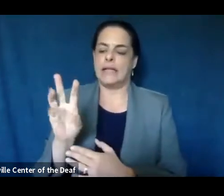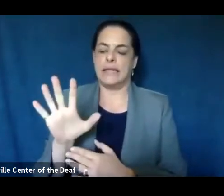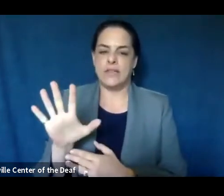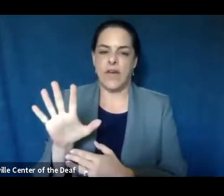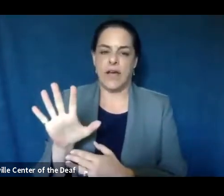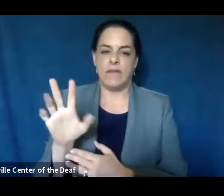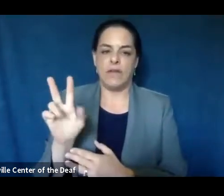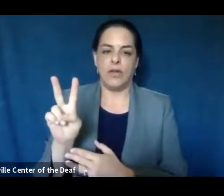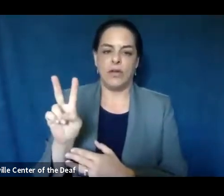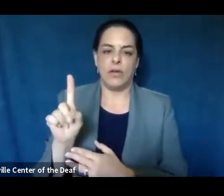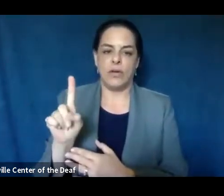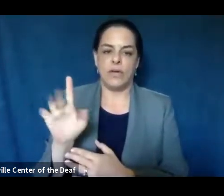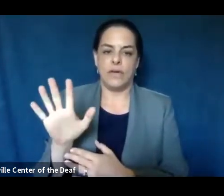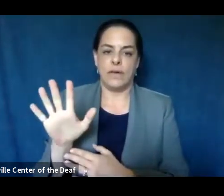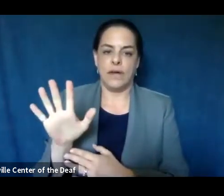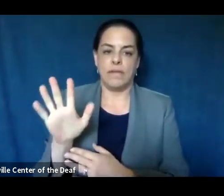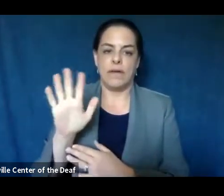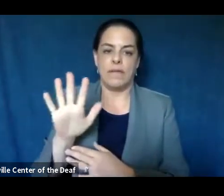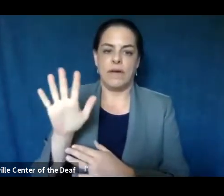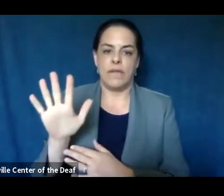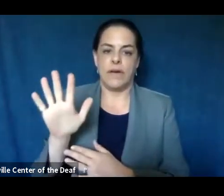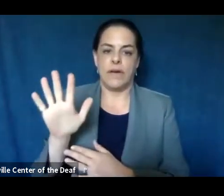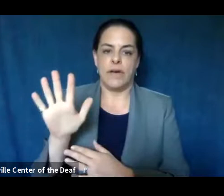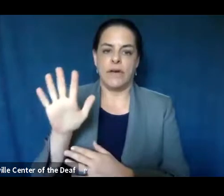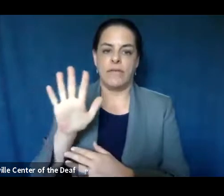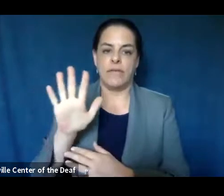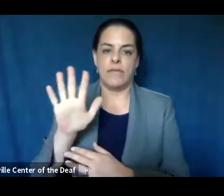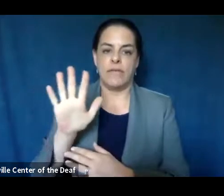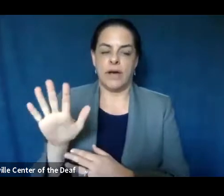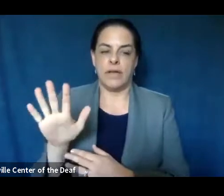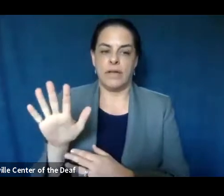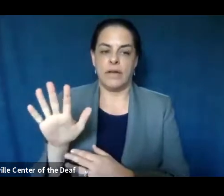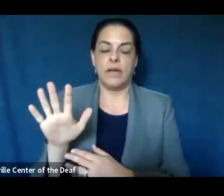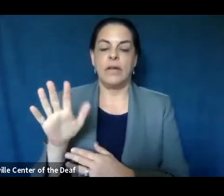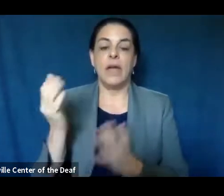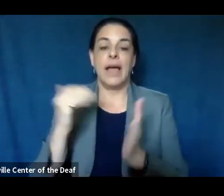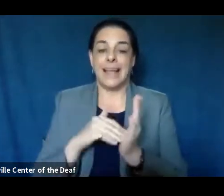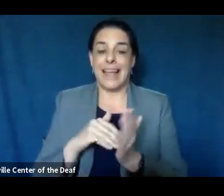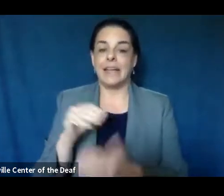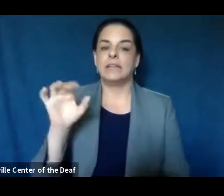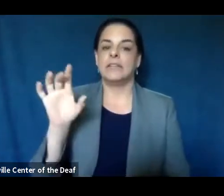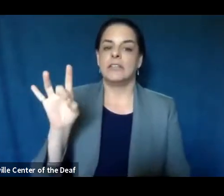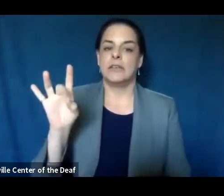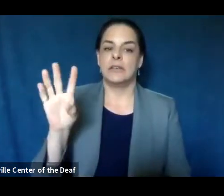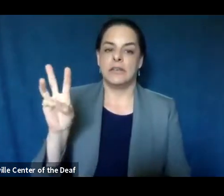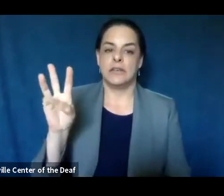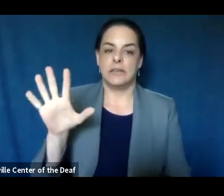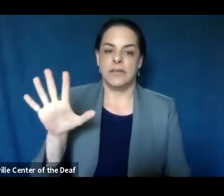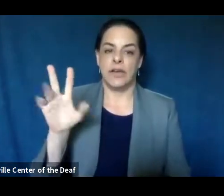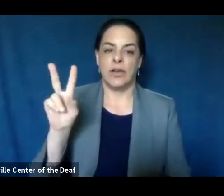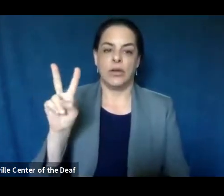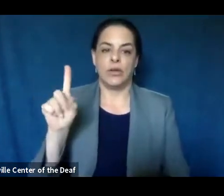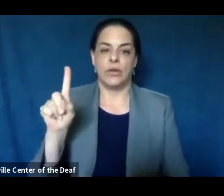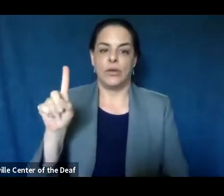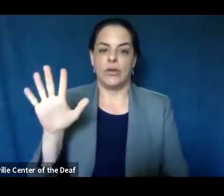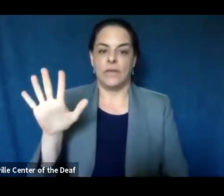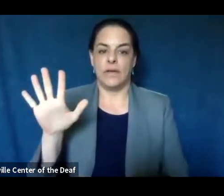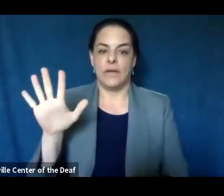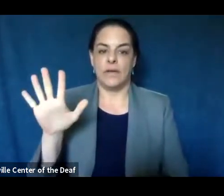-215-5555. Again, that's 865-215